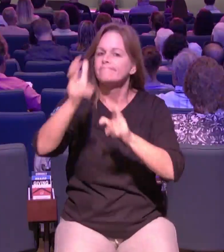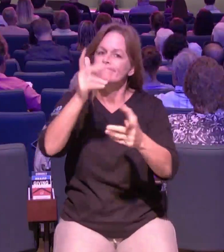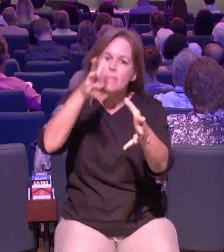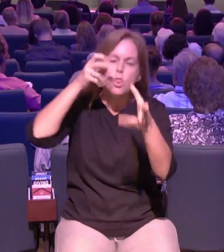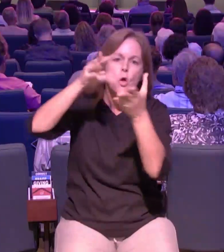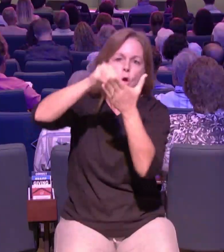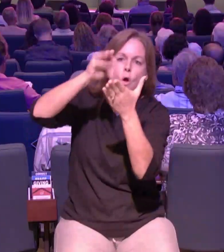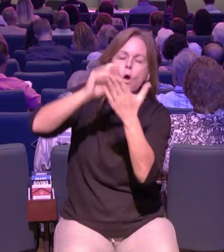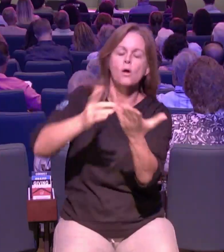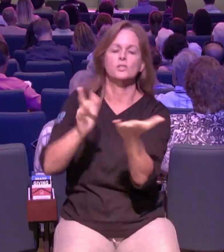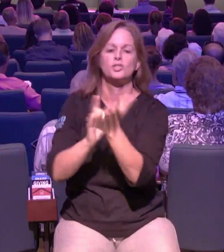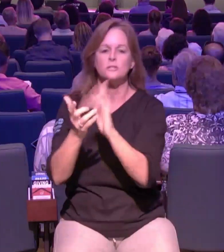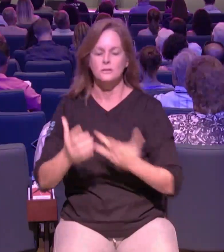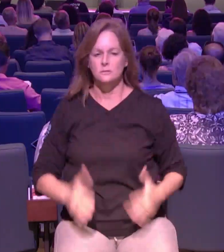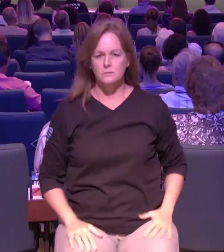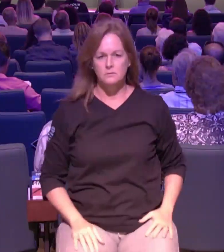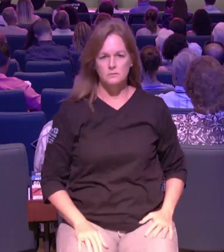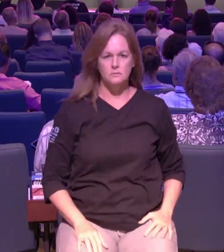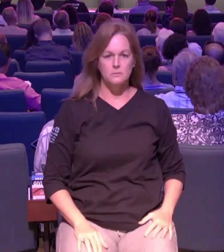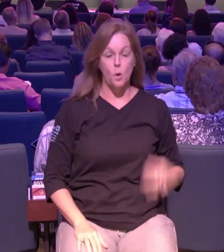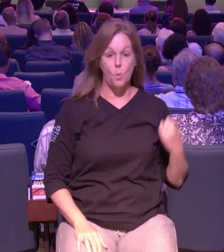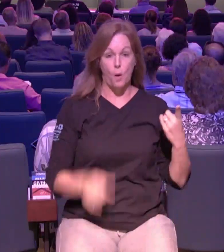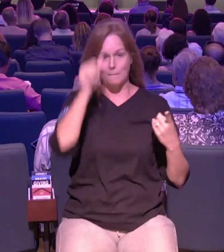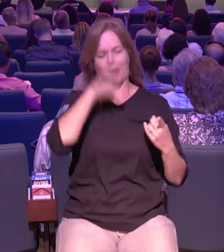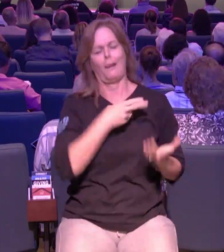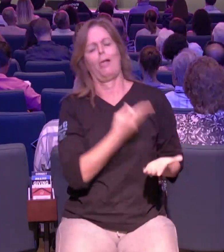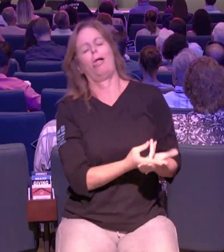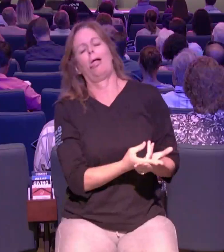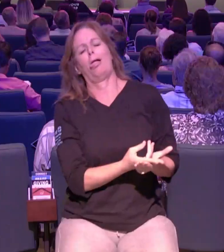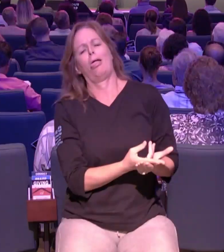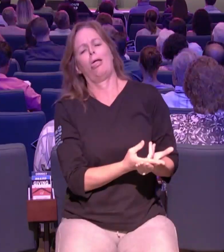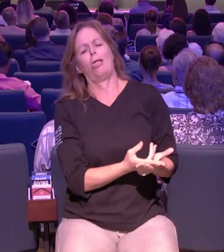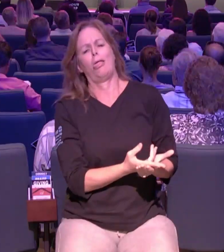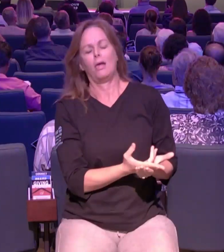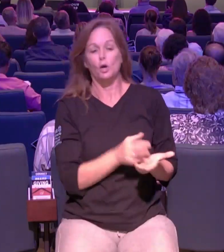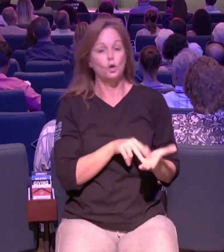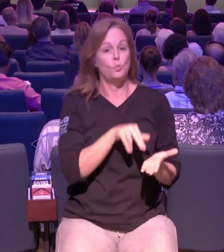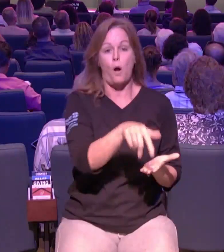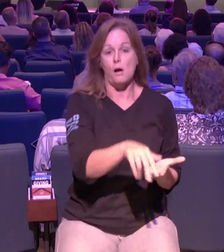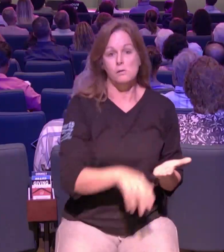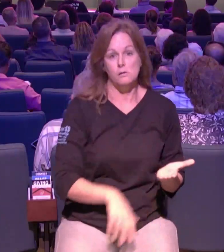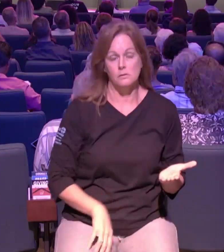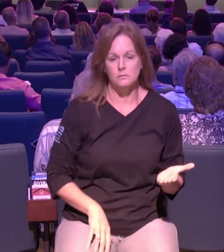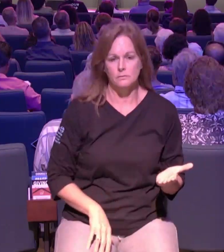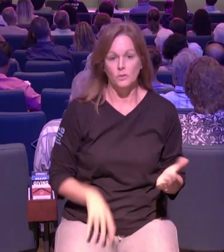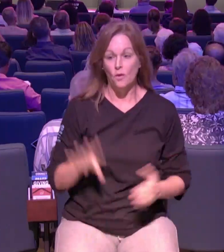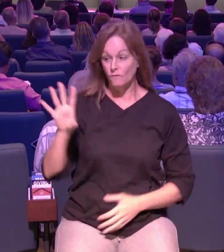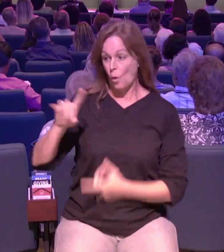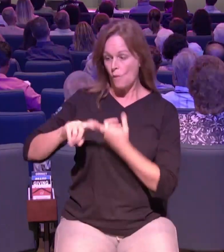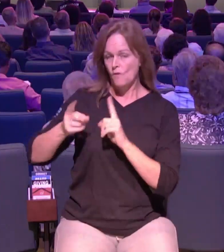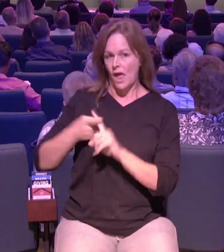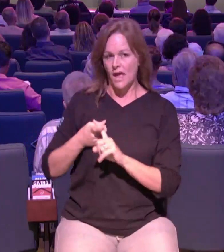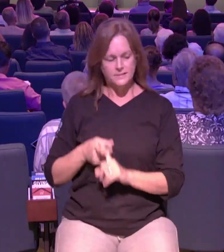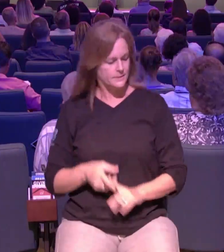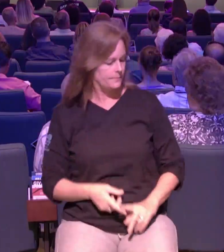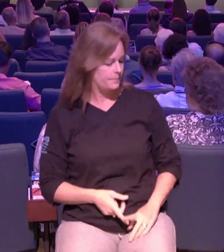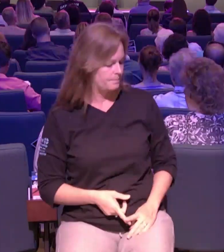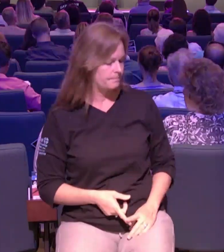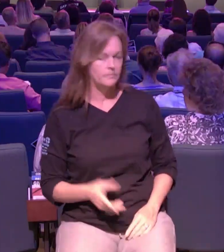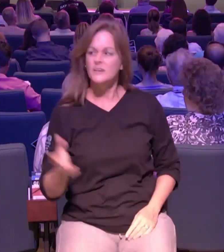could not get him to jesus because of the crowd they made an opening in the roof above jesus by digging through it and then they lowered the mat